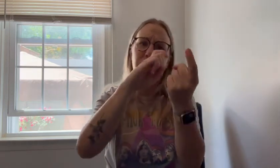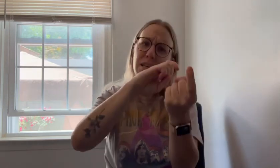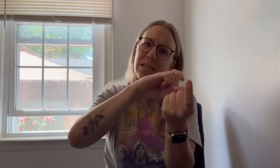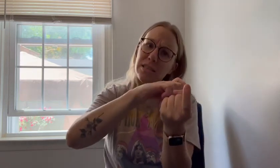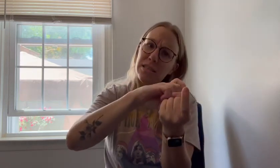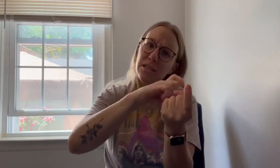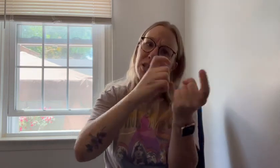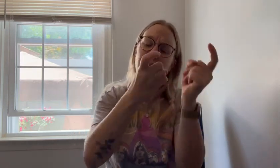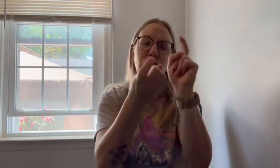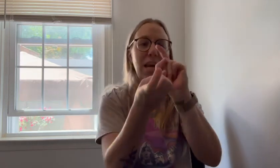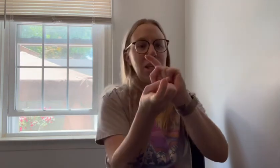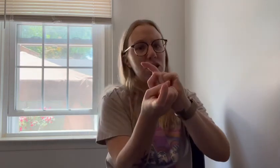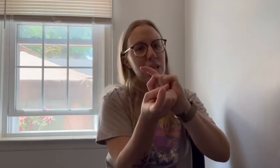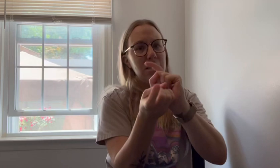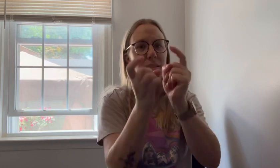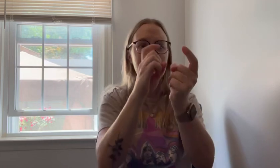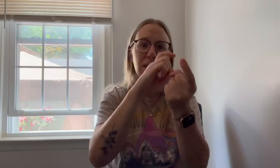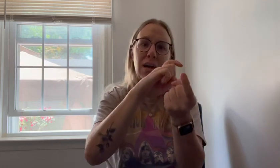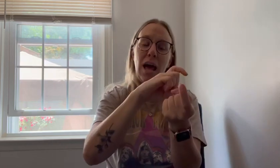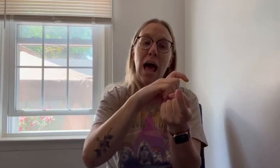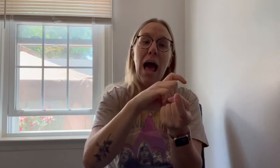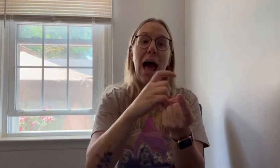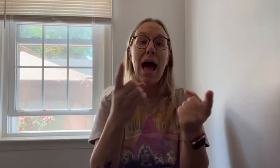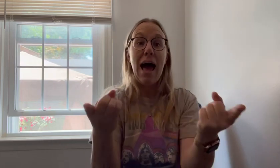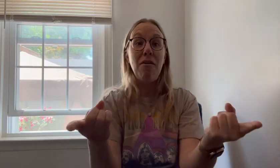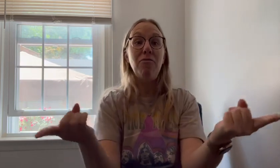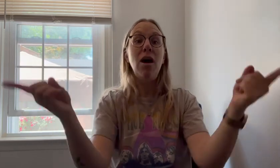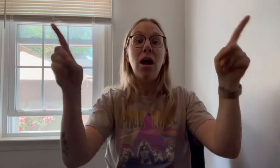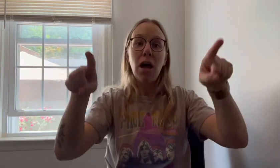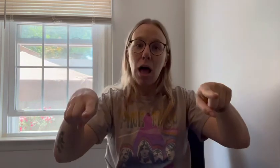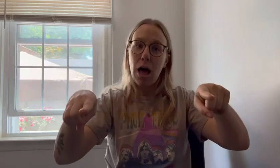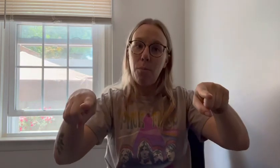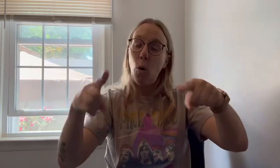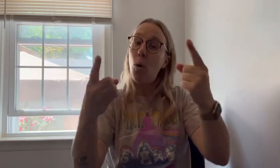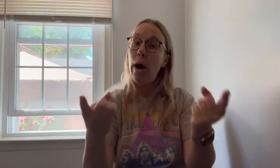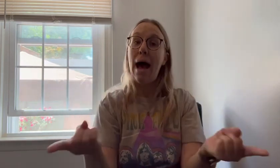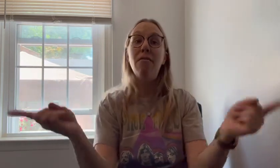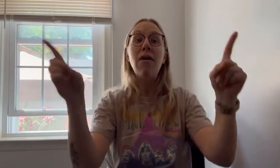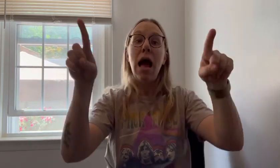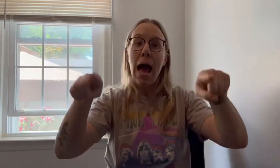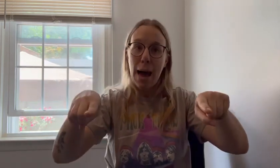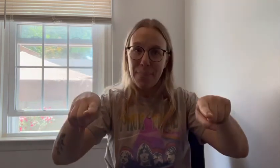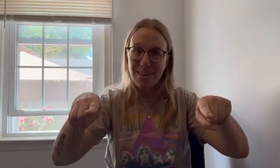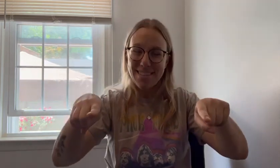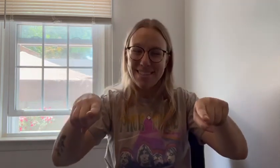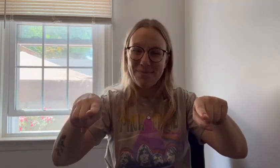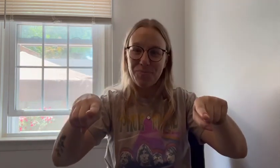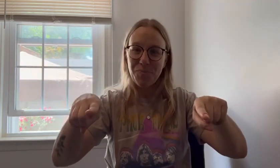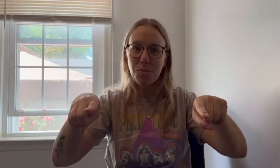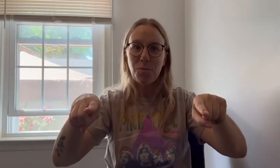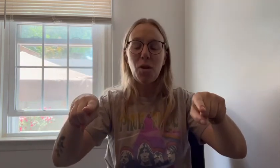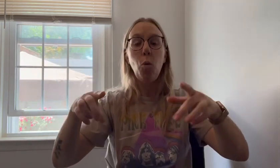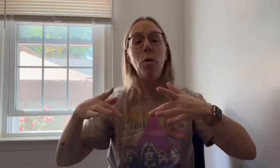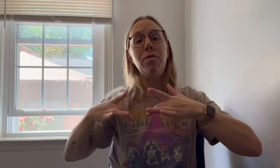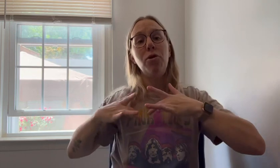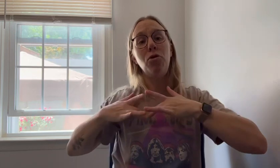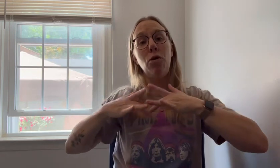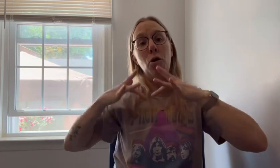changes have come or have happened with your chrome